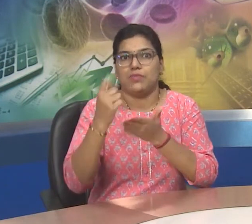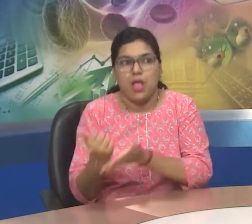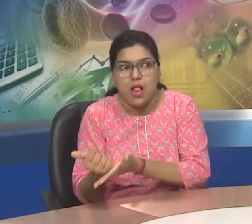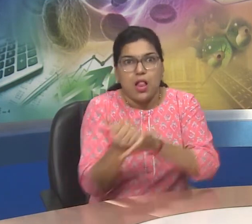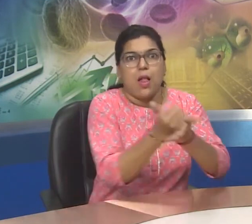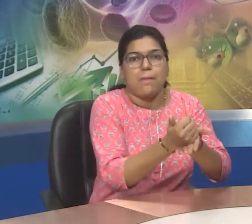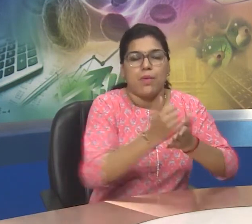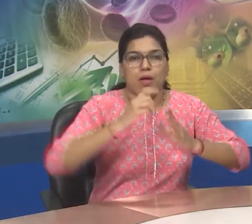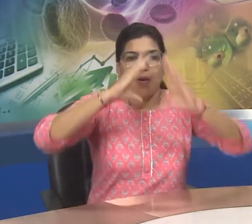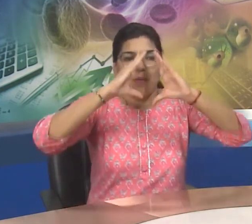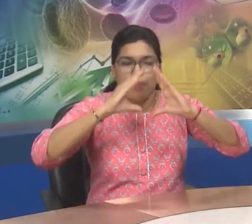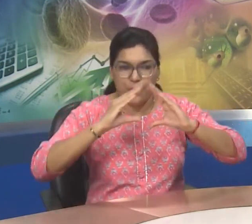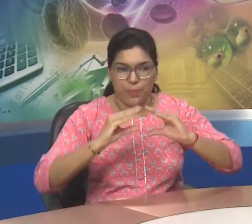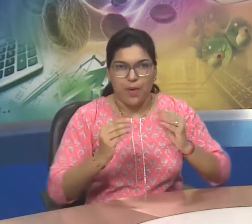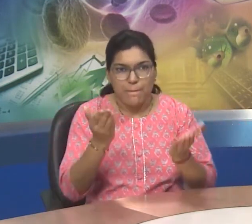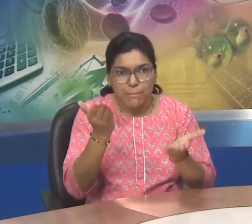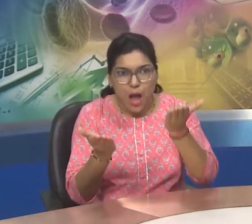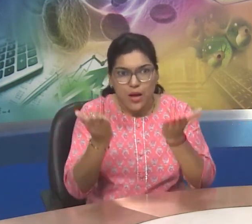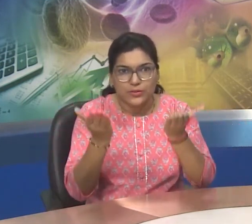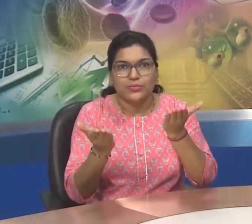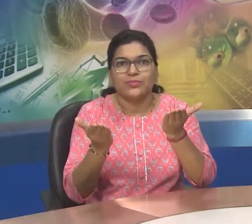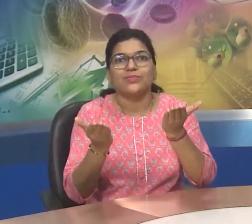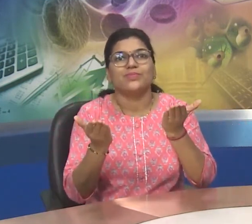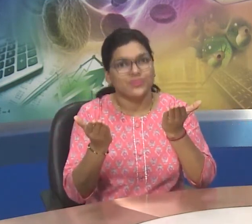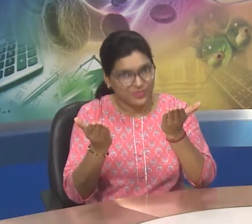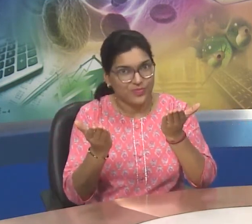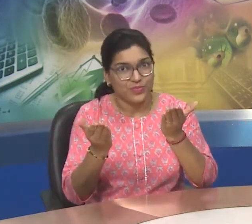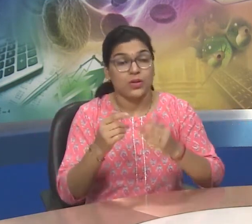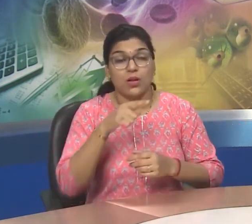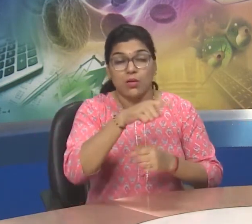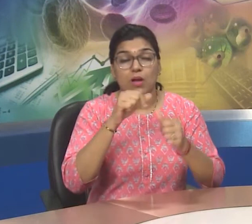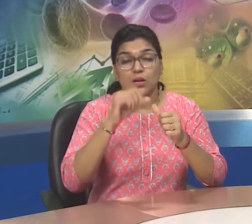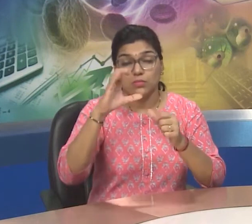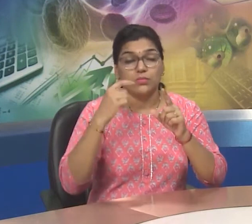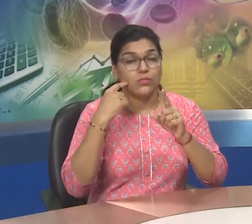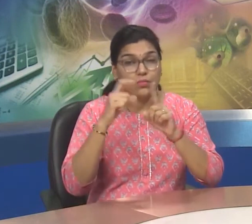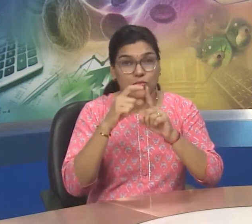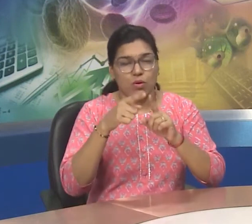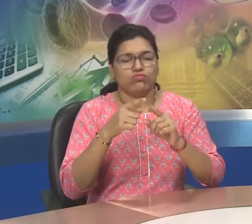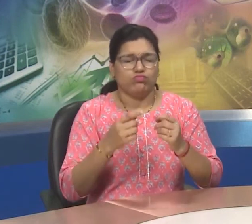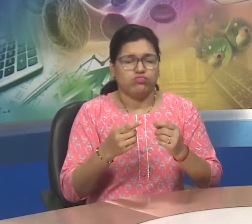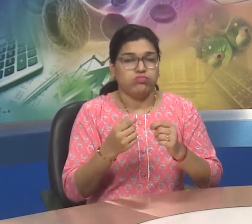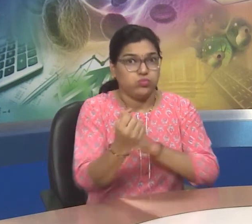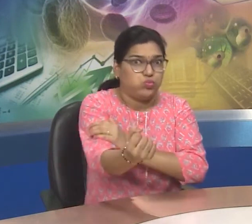and make balance in our body.